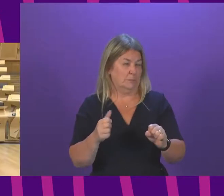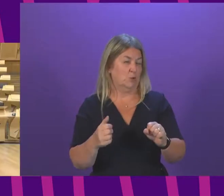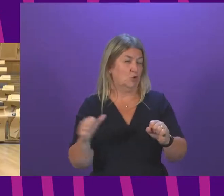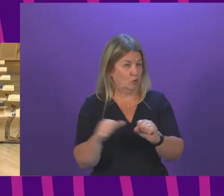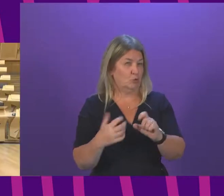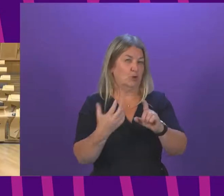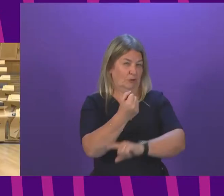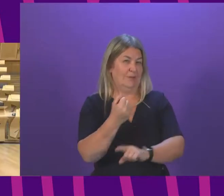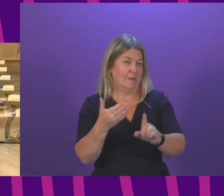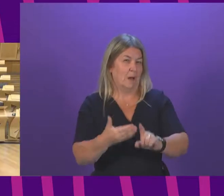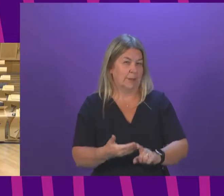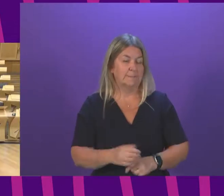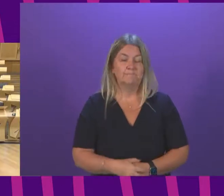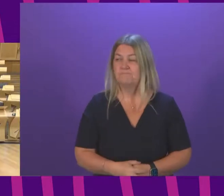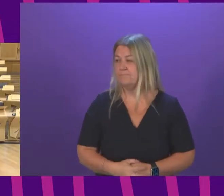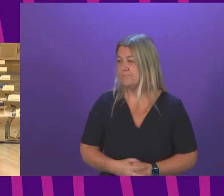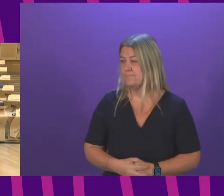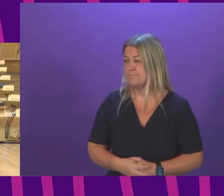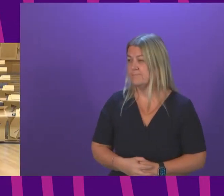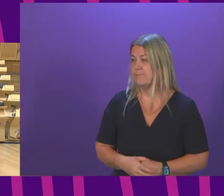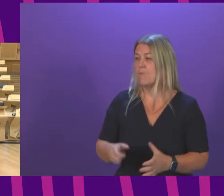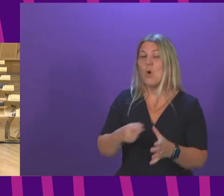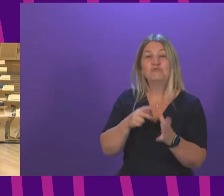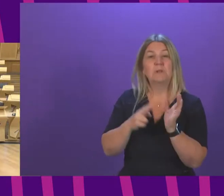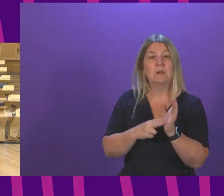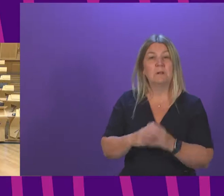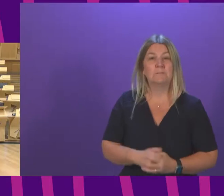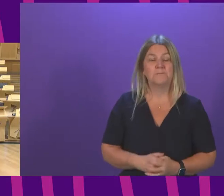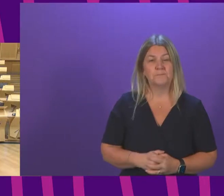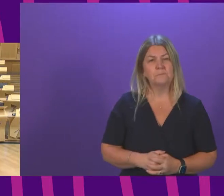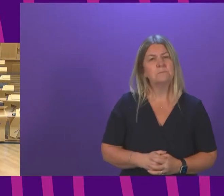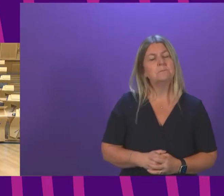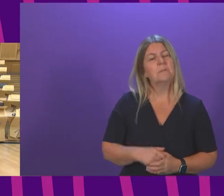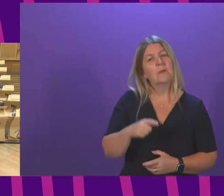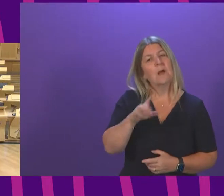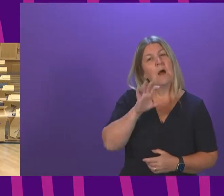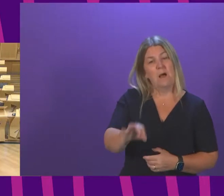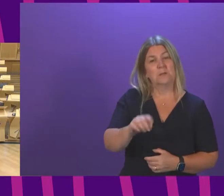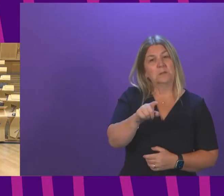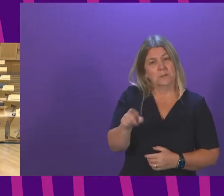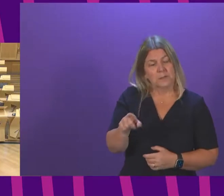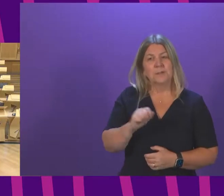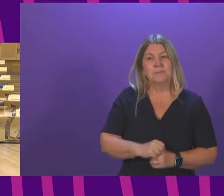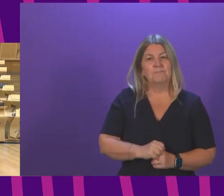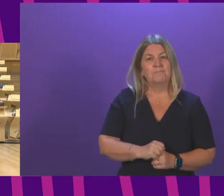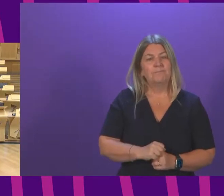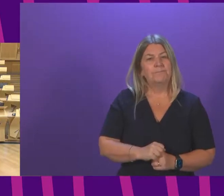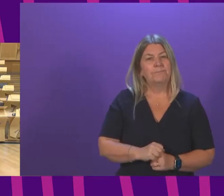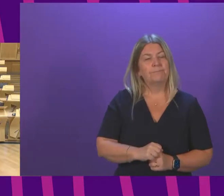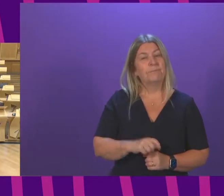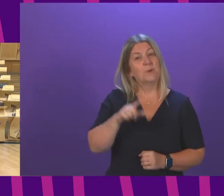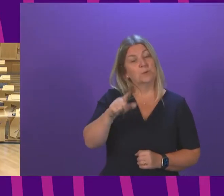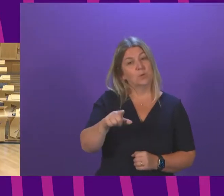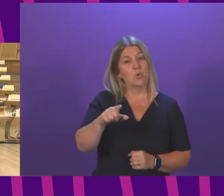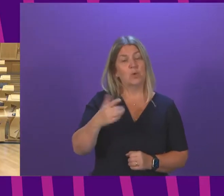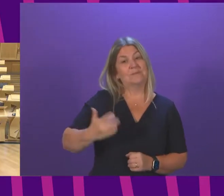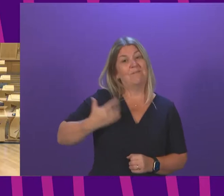Audrey Nicoll. Thank you, President Officer. To ask the Deputy First Minister in what ways the Redress